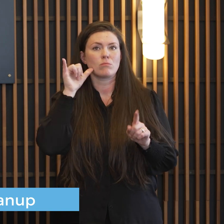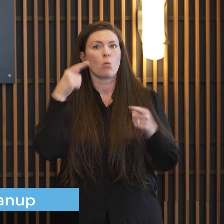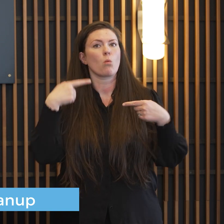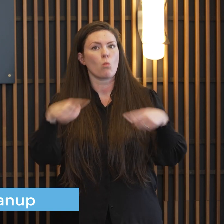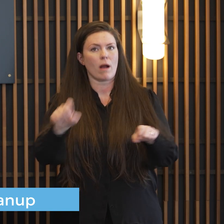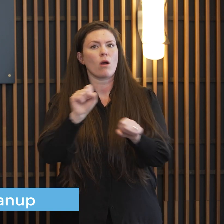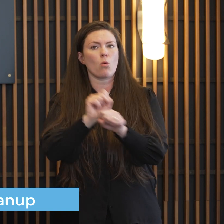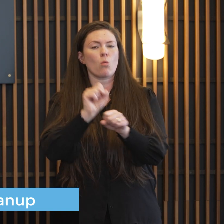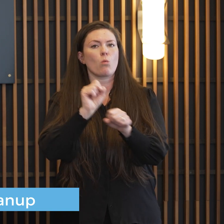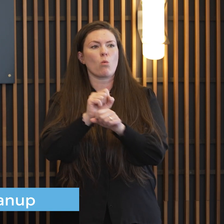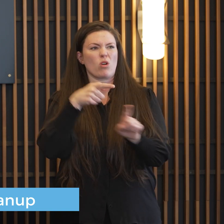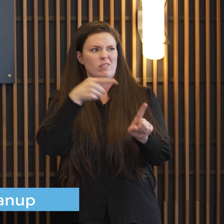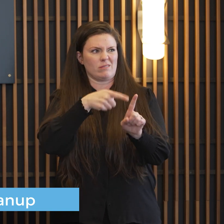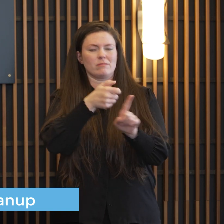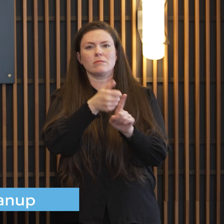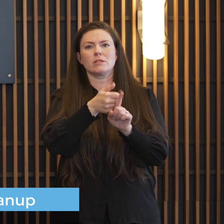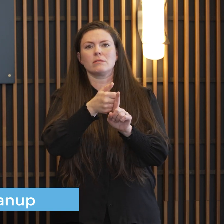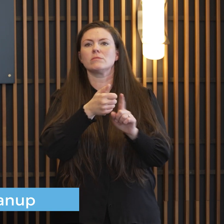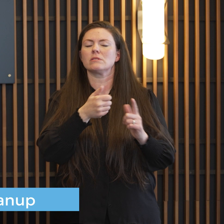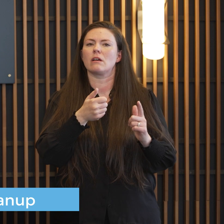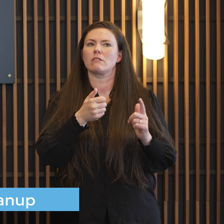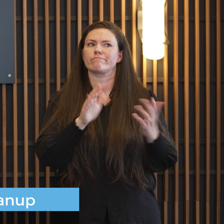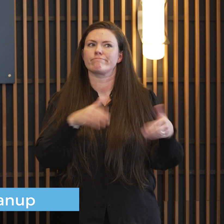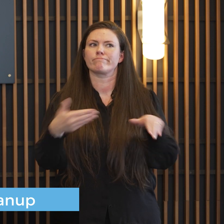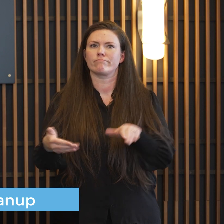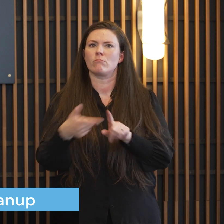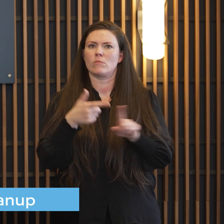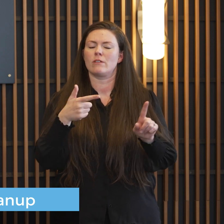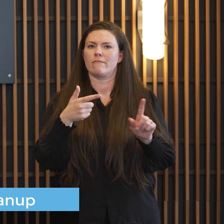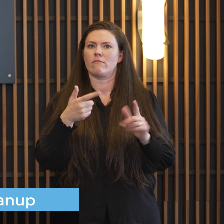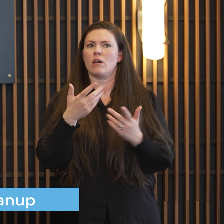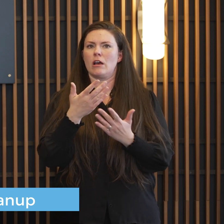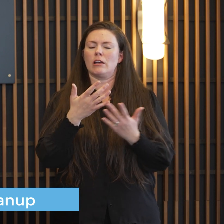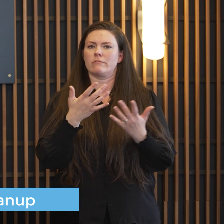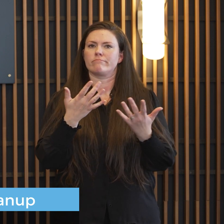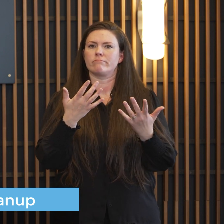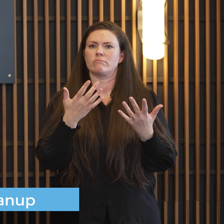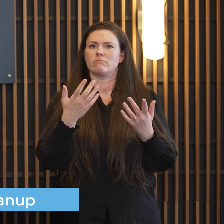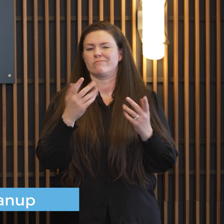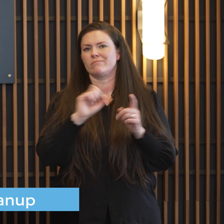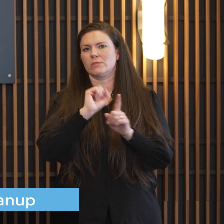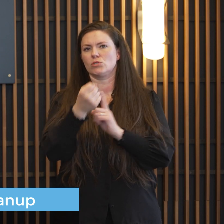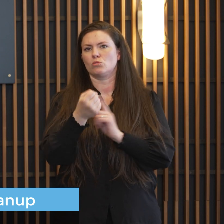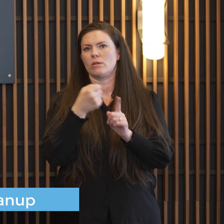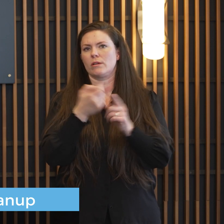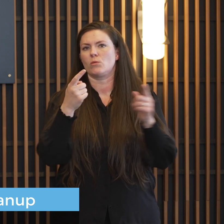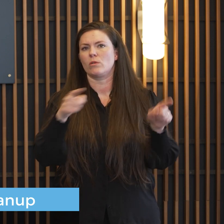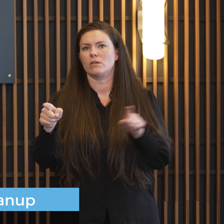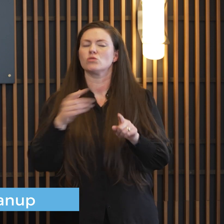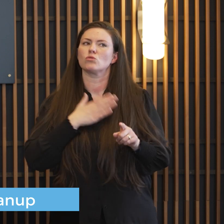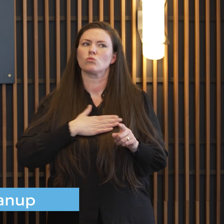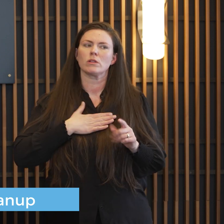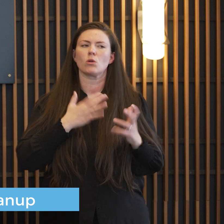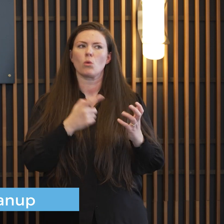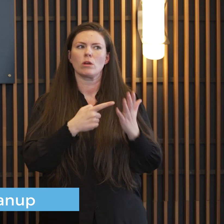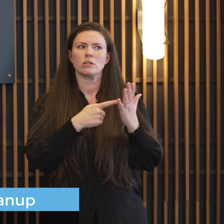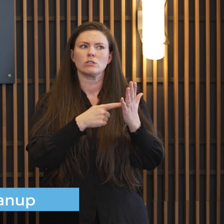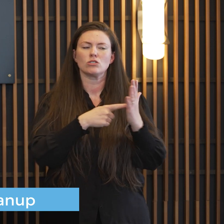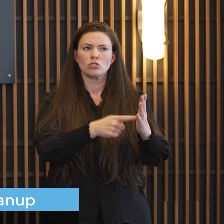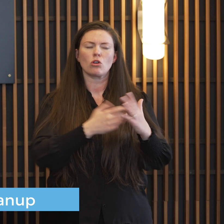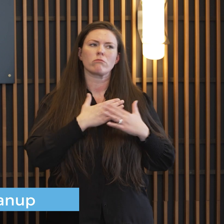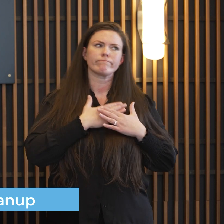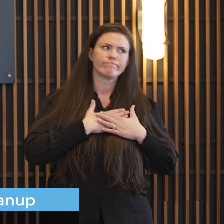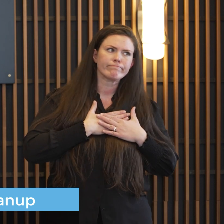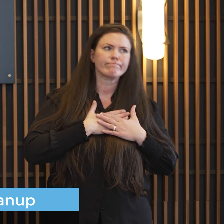work and so our thoughts and prayers have been with the county and with the colleagues of that individual and his family so